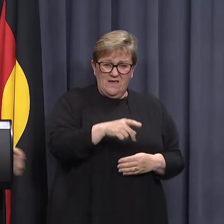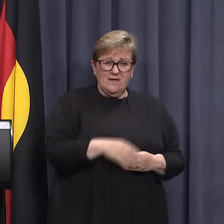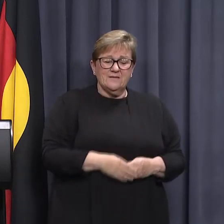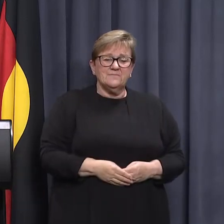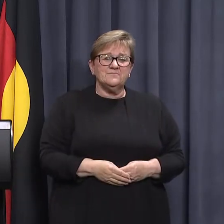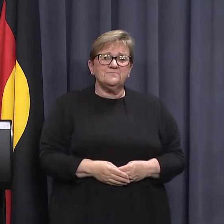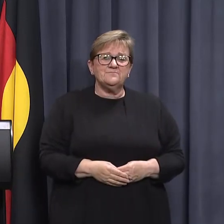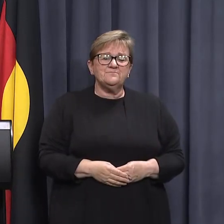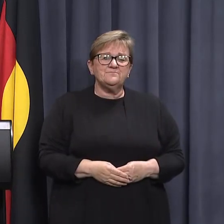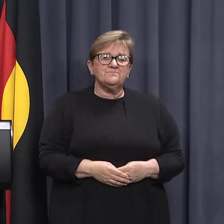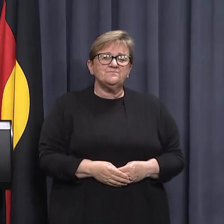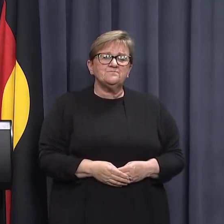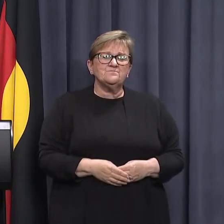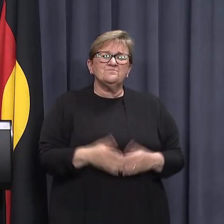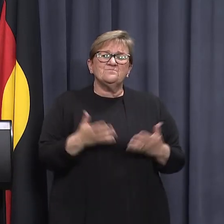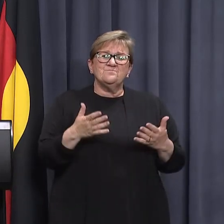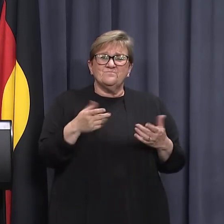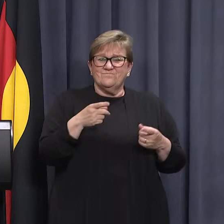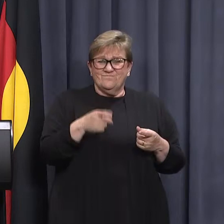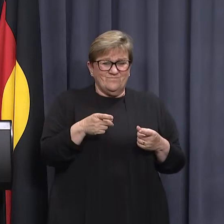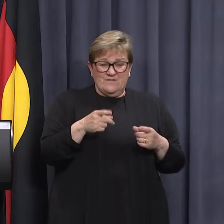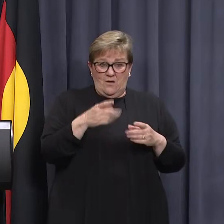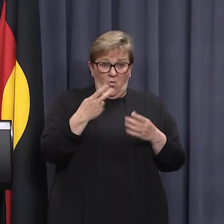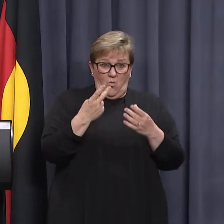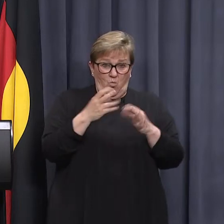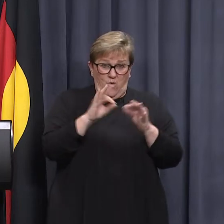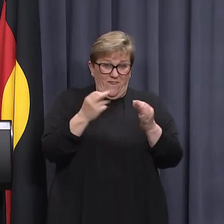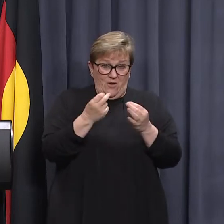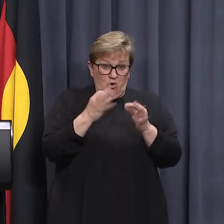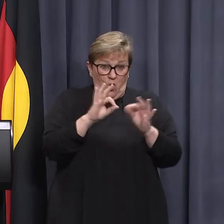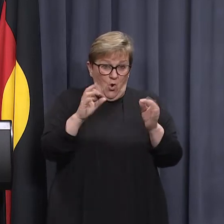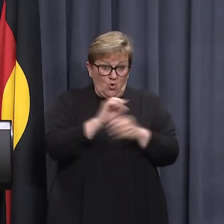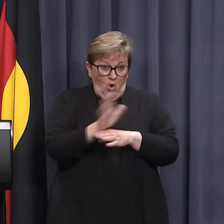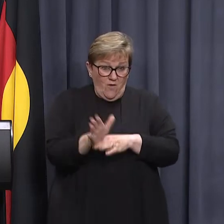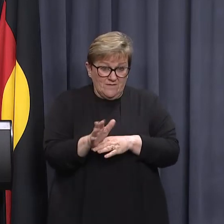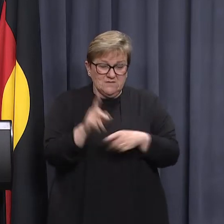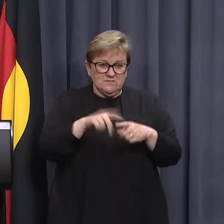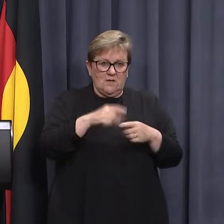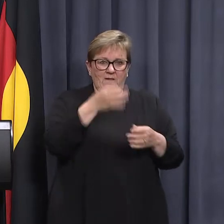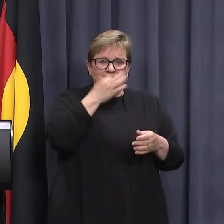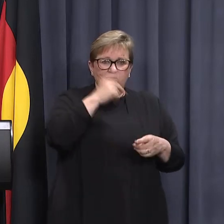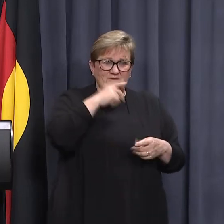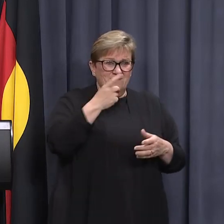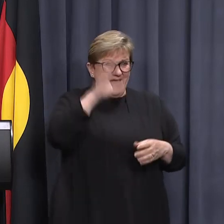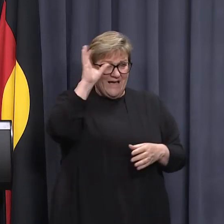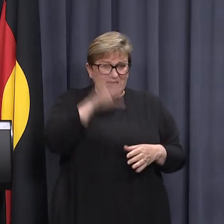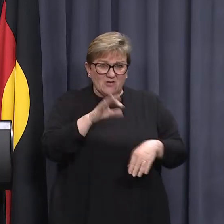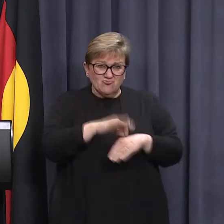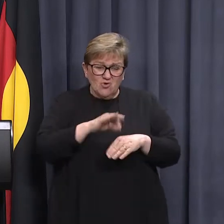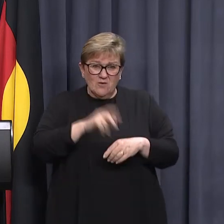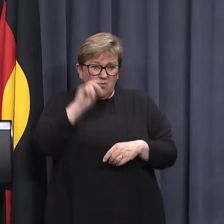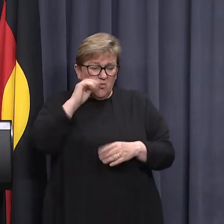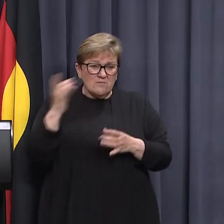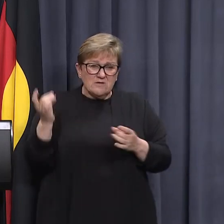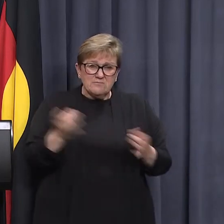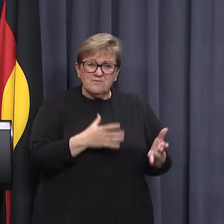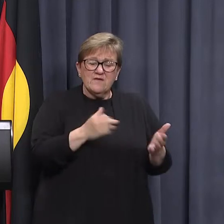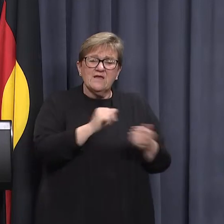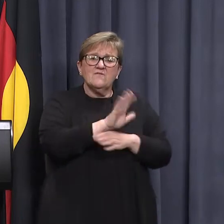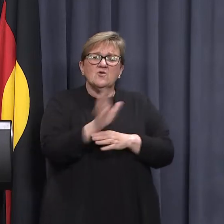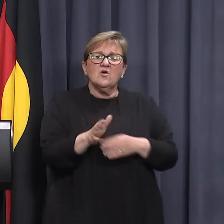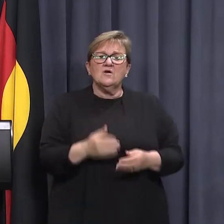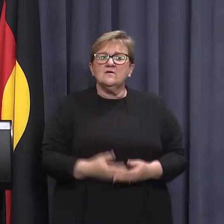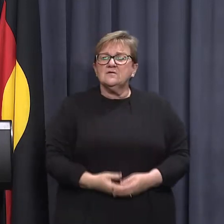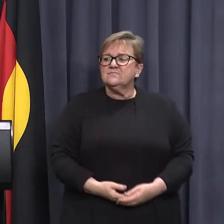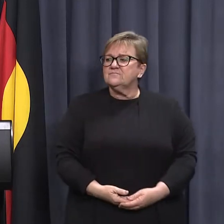locally. That's clearly without COVID here. So how are country hospitals going to be prepared when COVID is here?